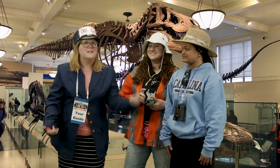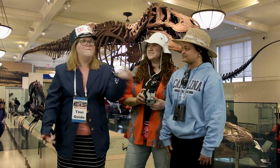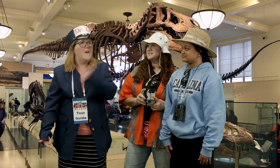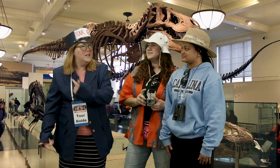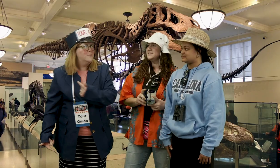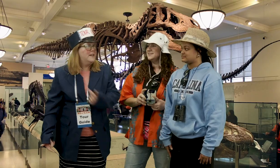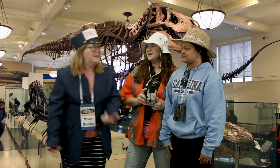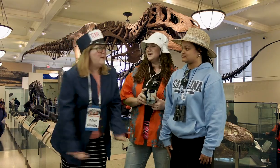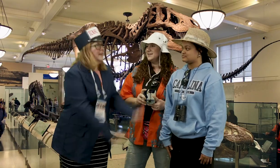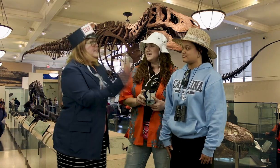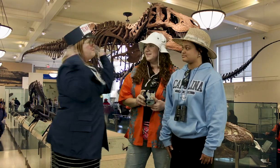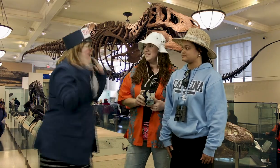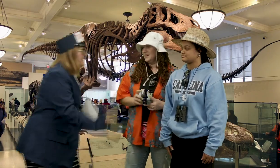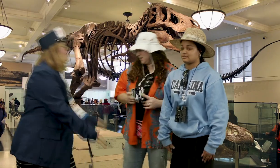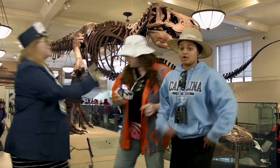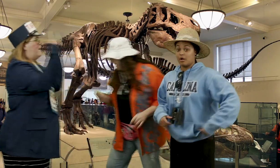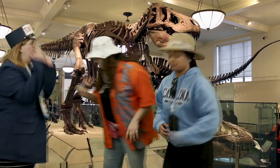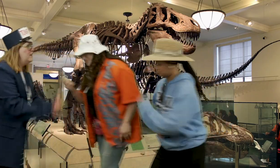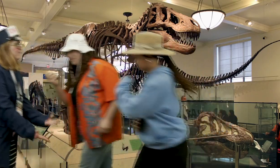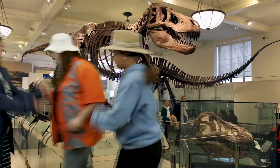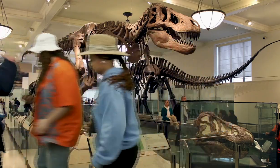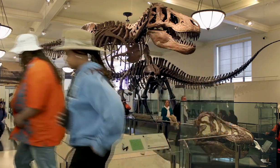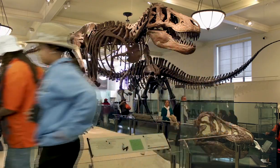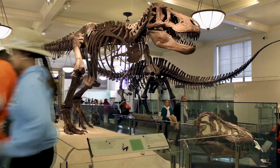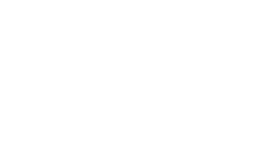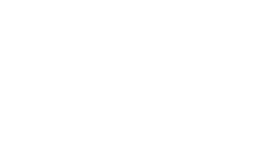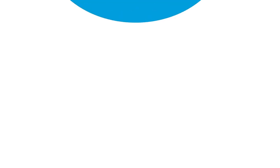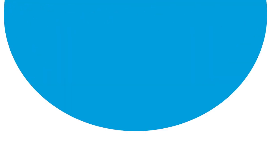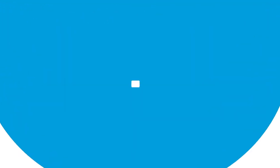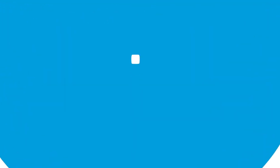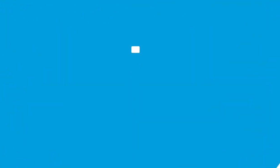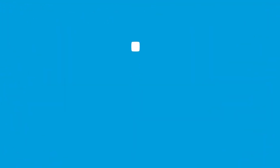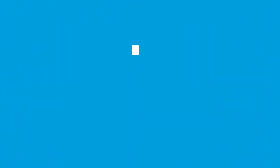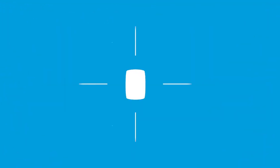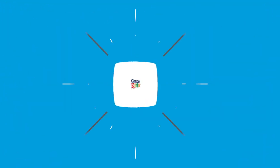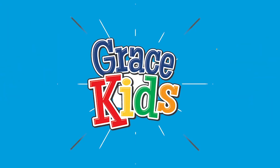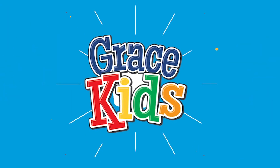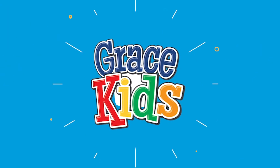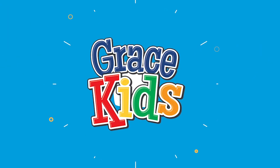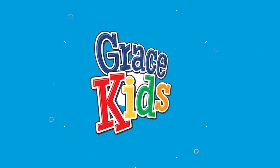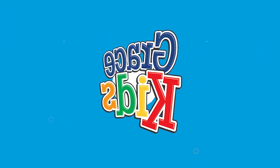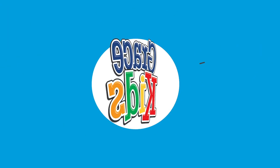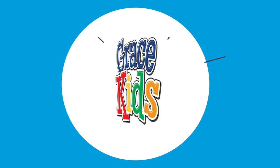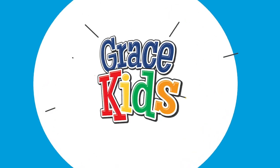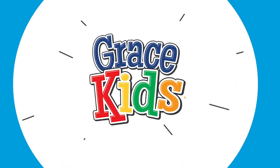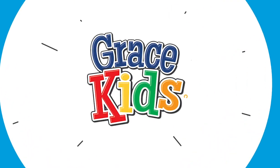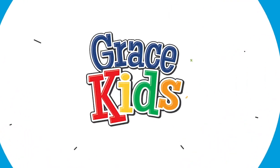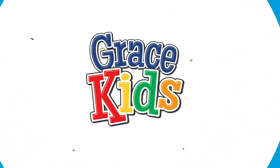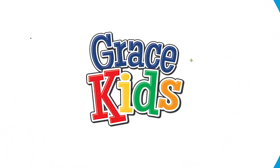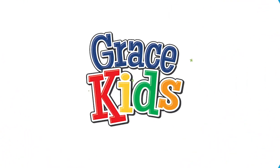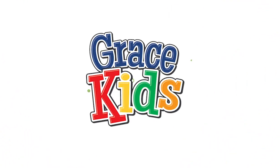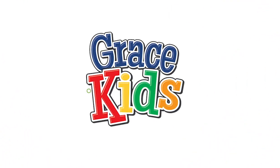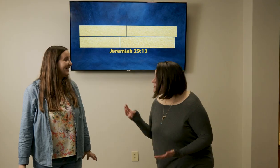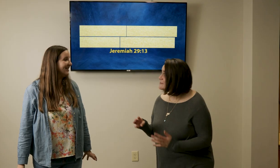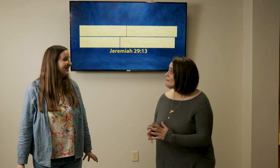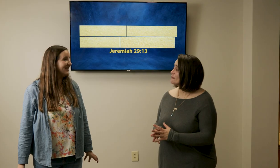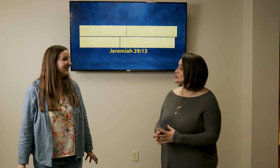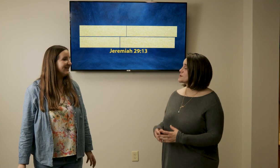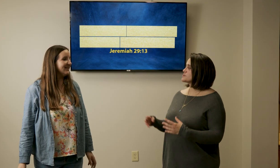follow me this way this way this way follow follow follow we are in our third week of the memory verse which